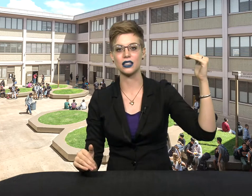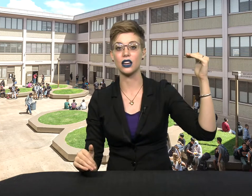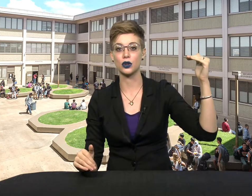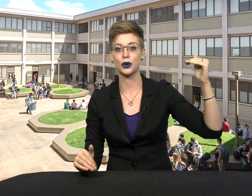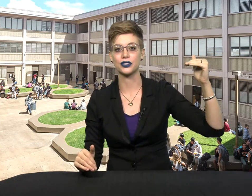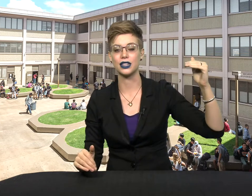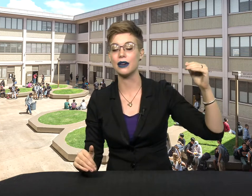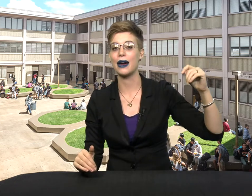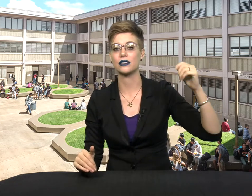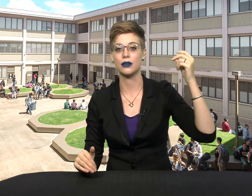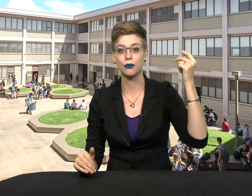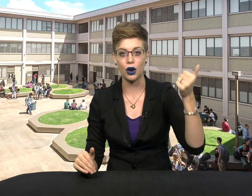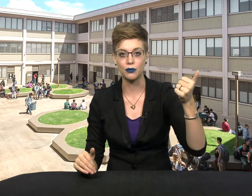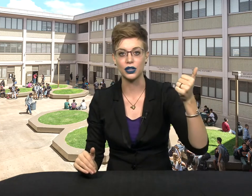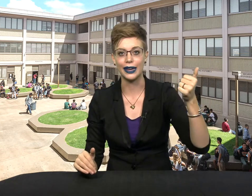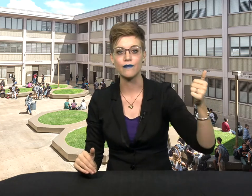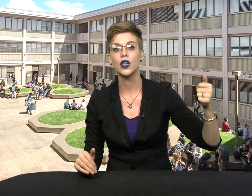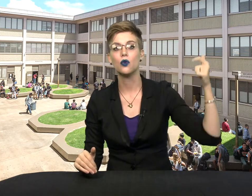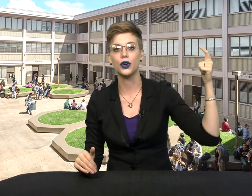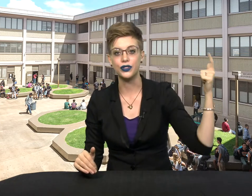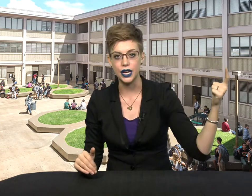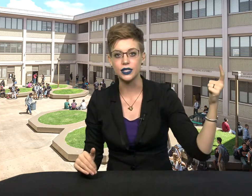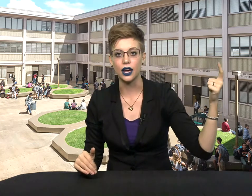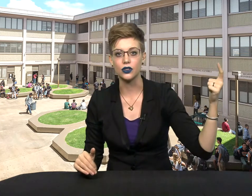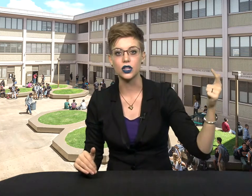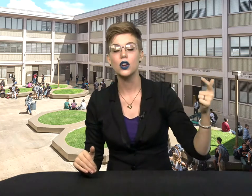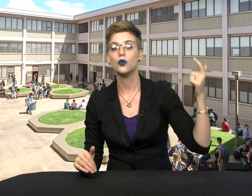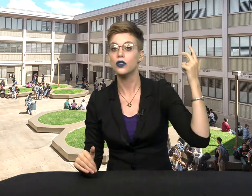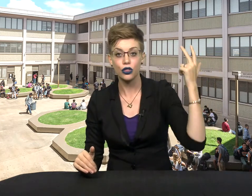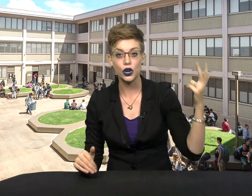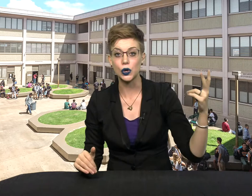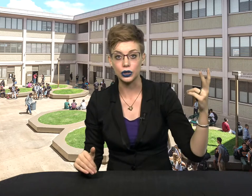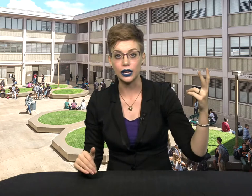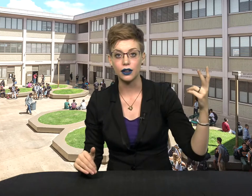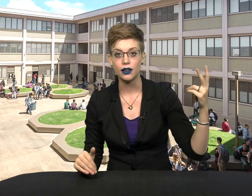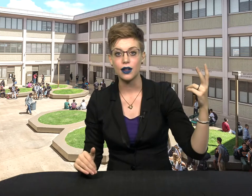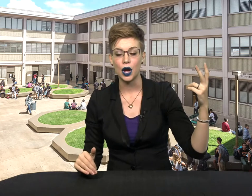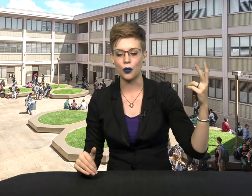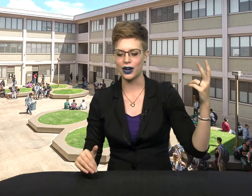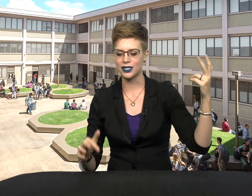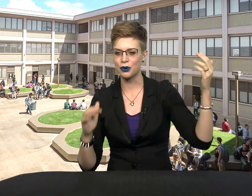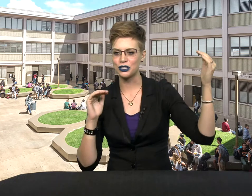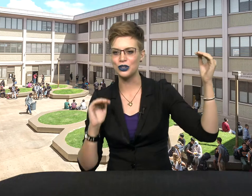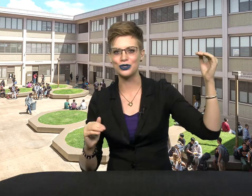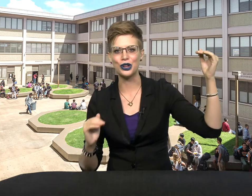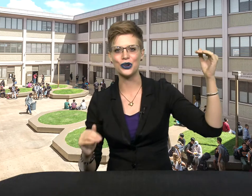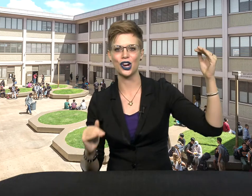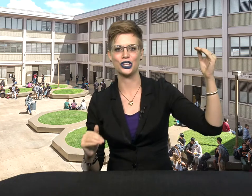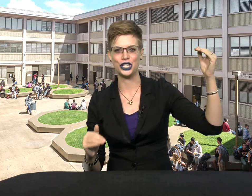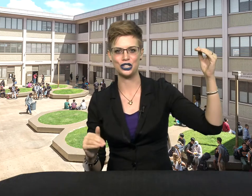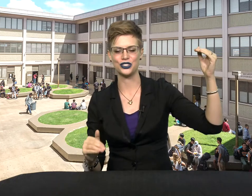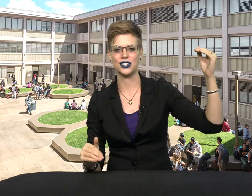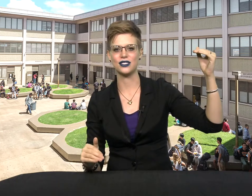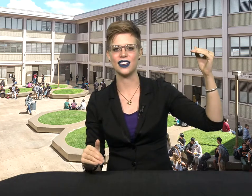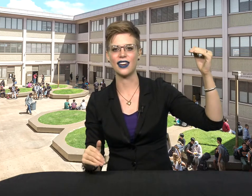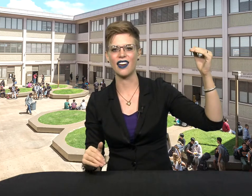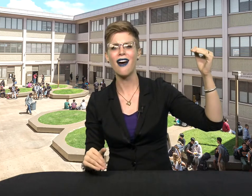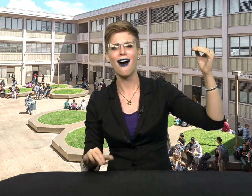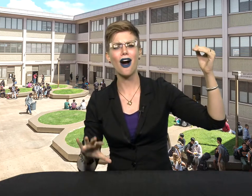the other person to get back to them promptly, with details, thoroughly. Whereas the person who is low in conscientiousness is thinking, oh,